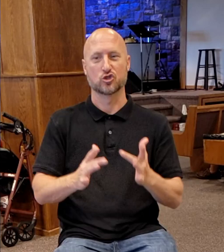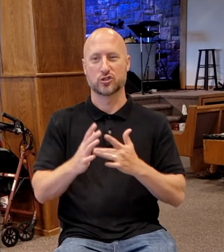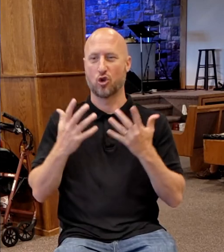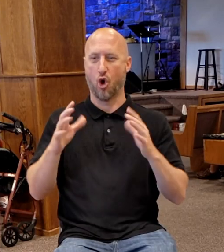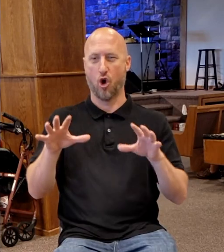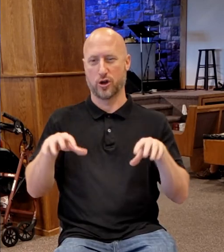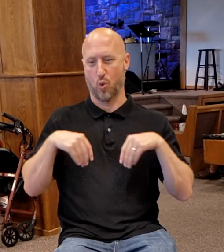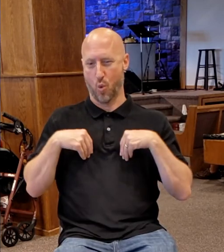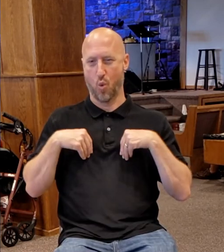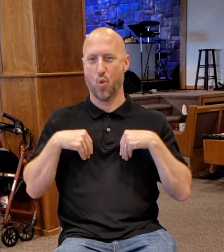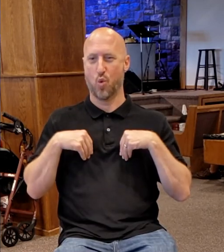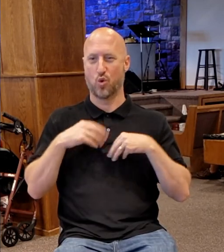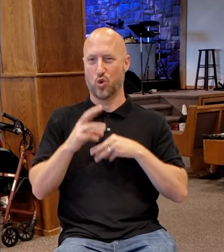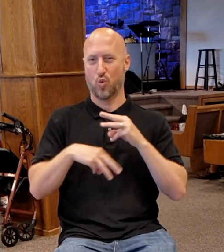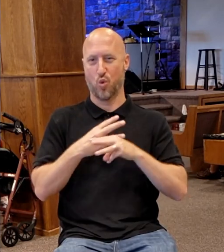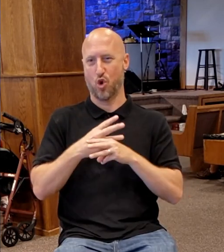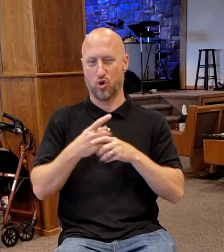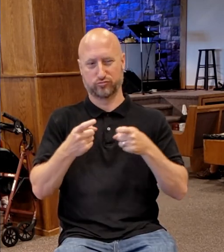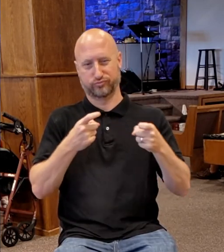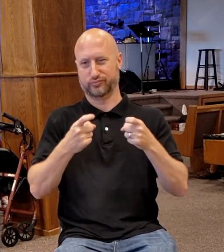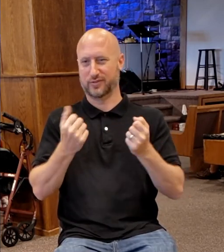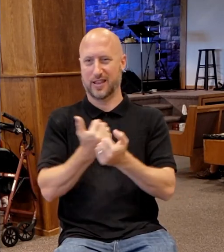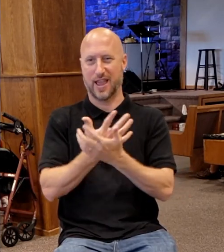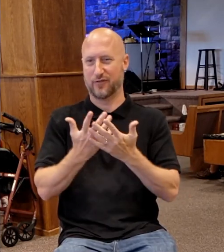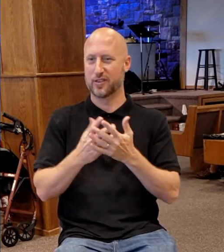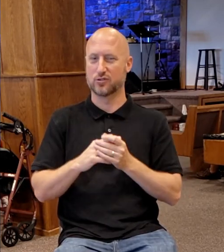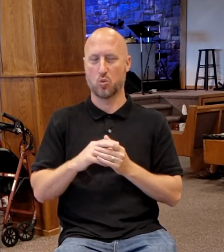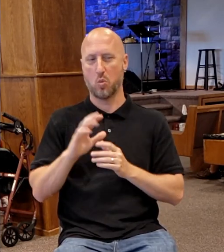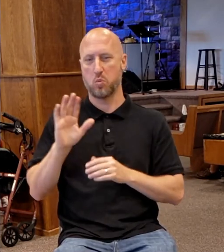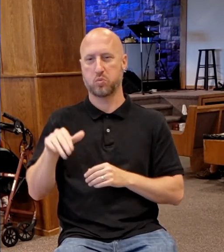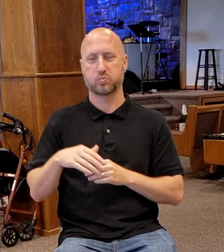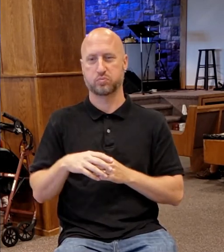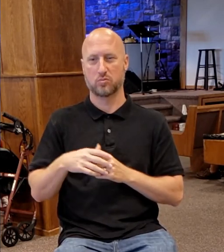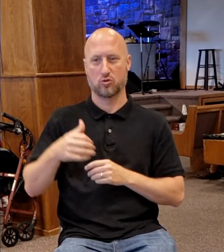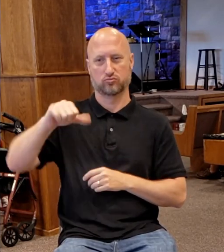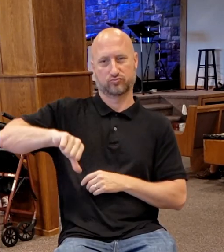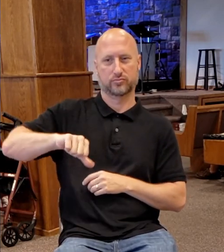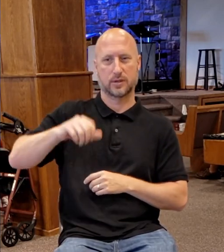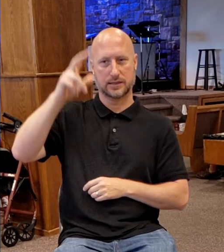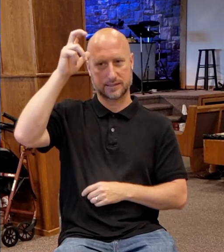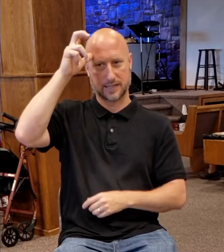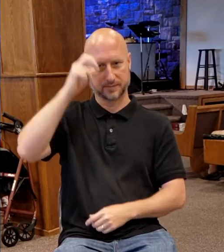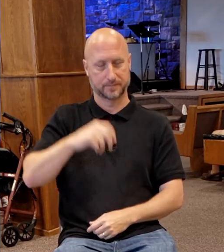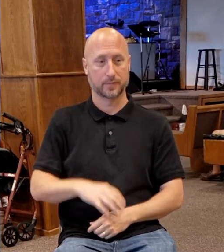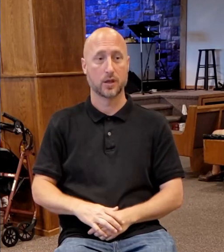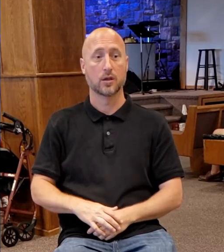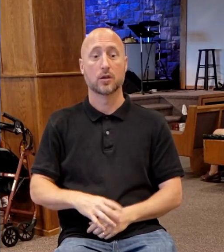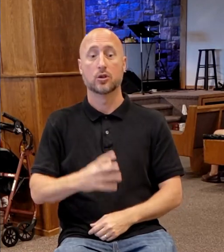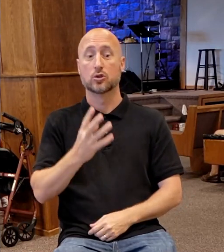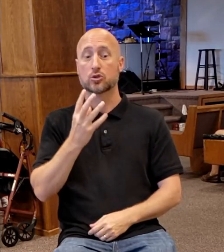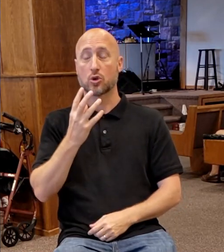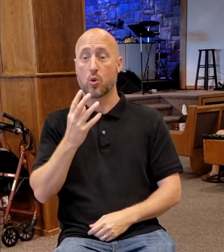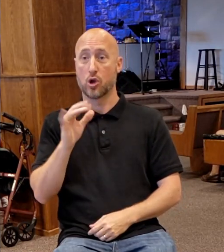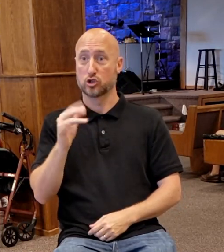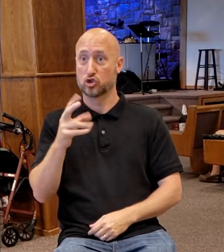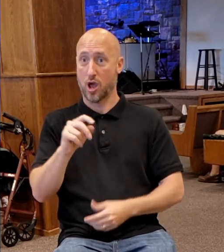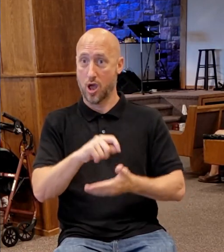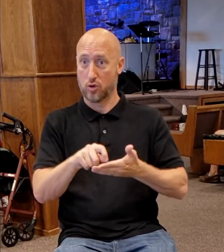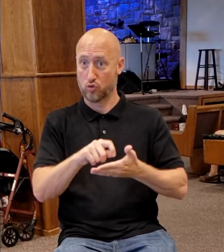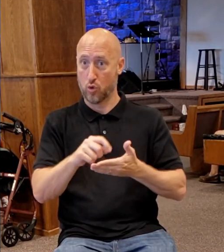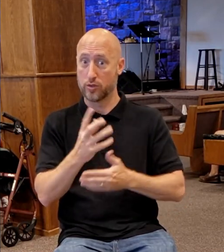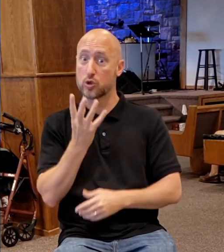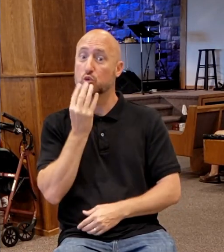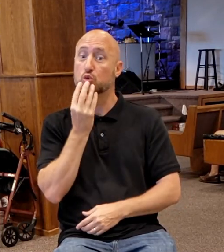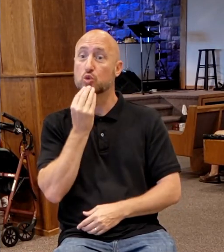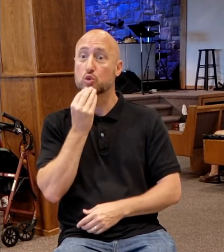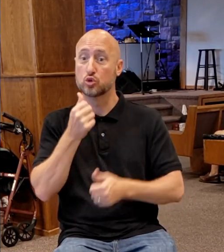So it says, verse 11, then the Jews, and when John says Jews, it's always the religious leaders, the